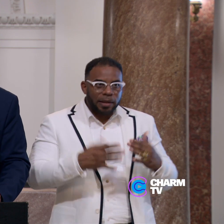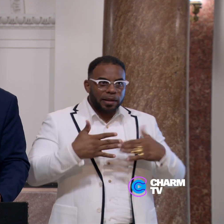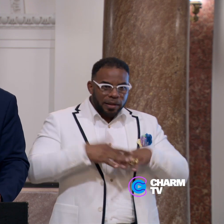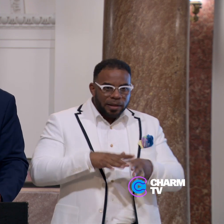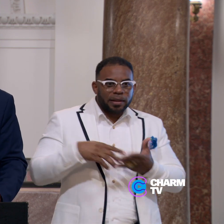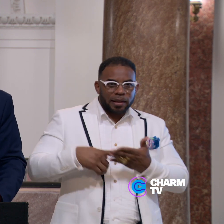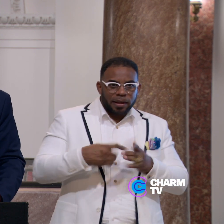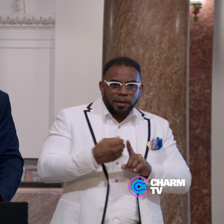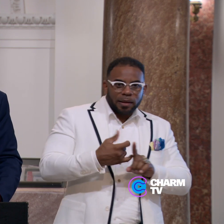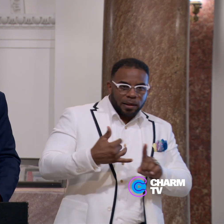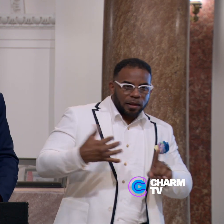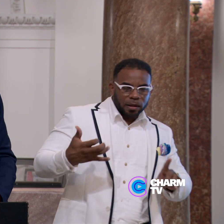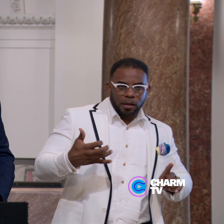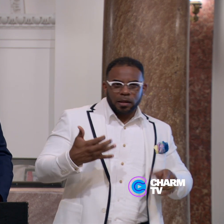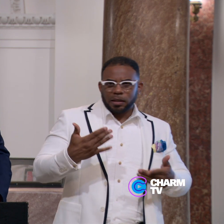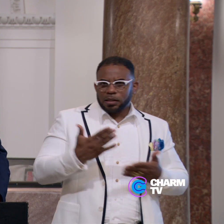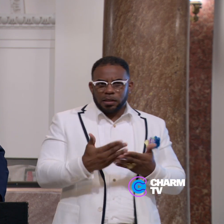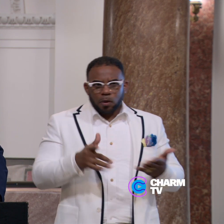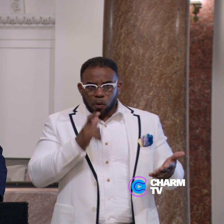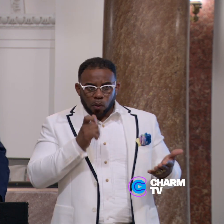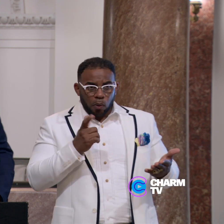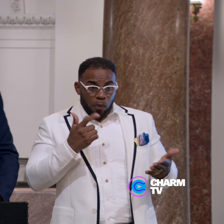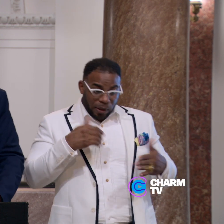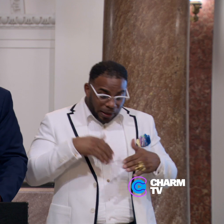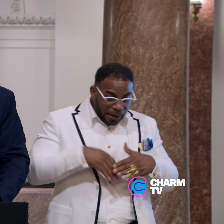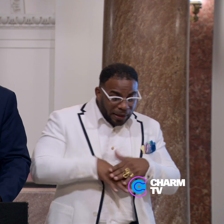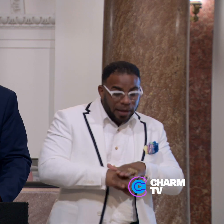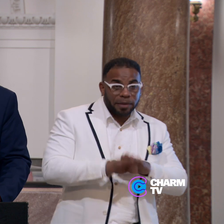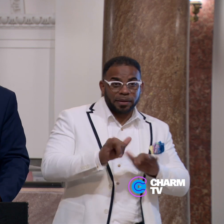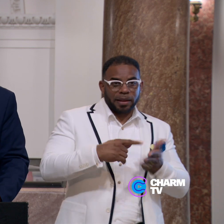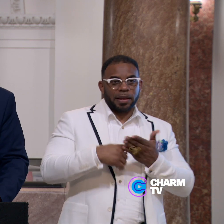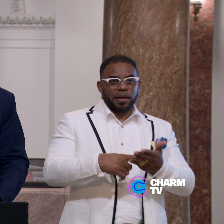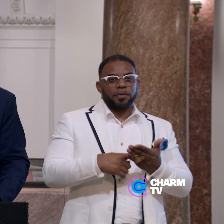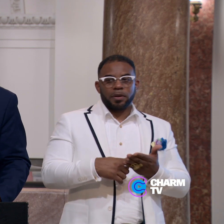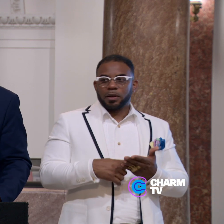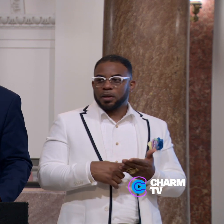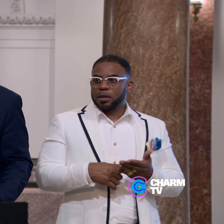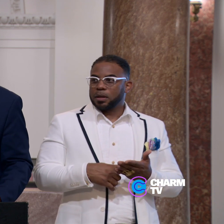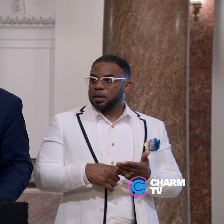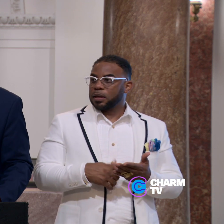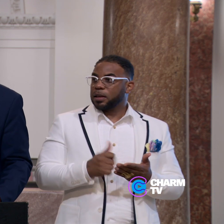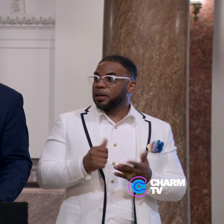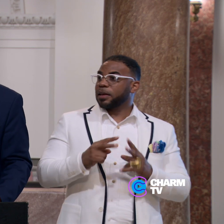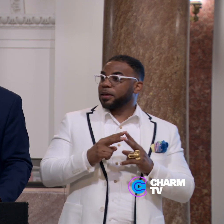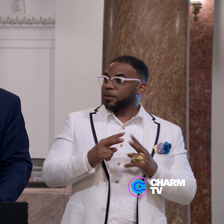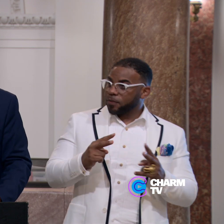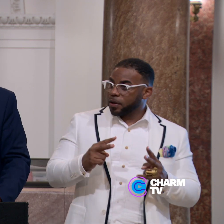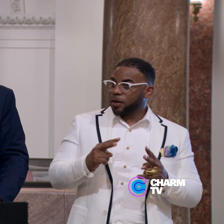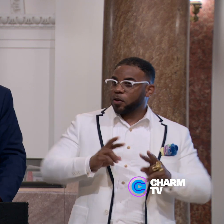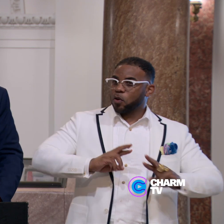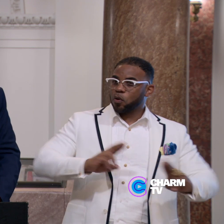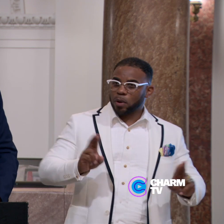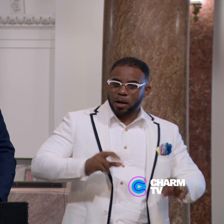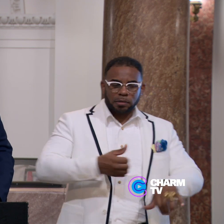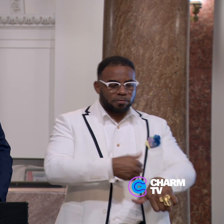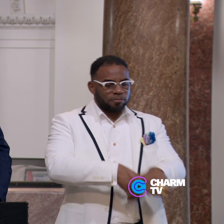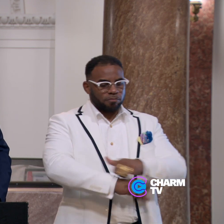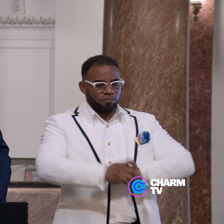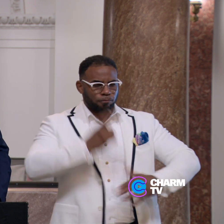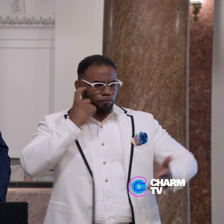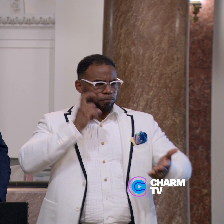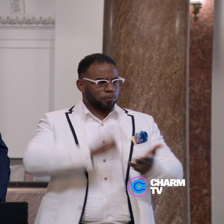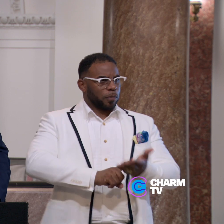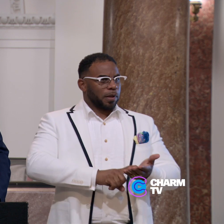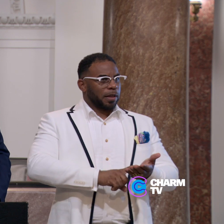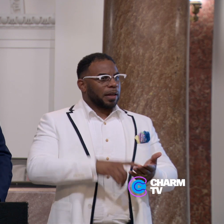conversation. And someone who came into that conversation and very readily recognized